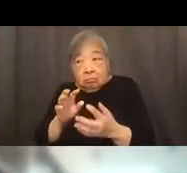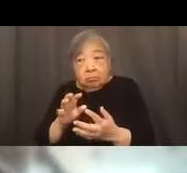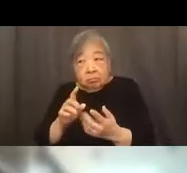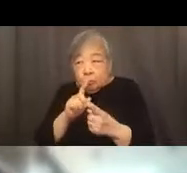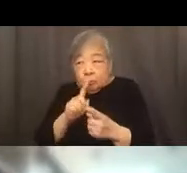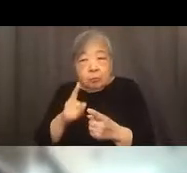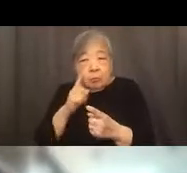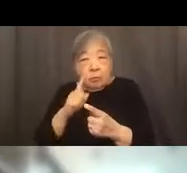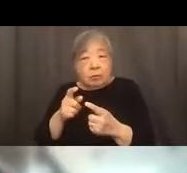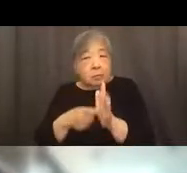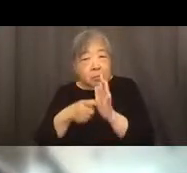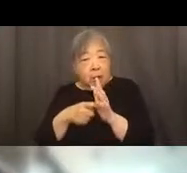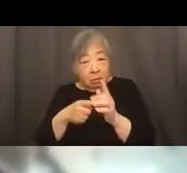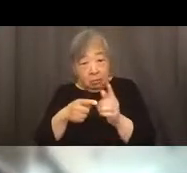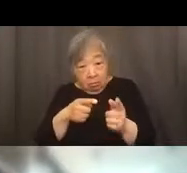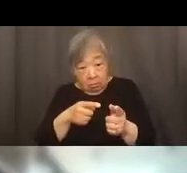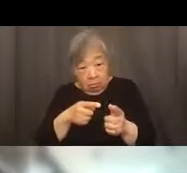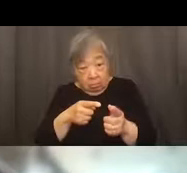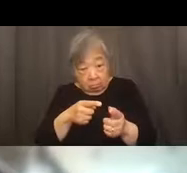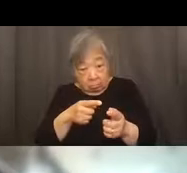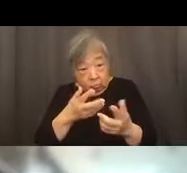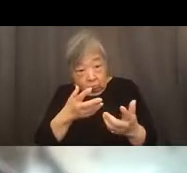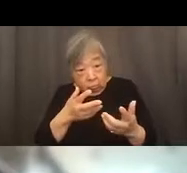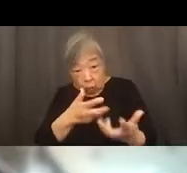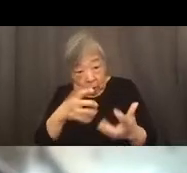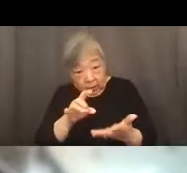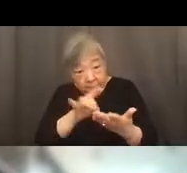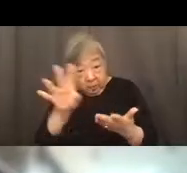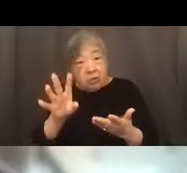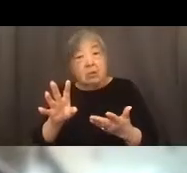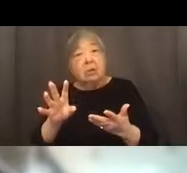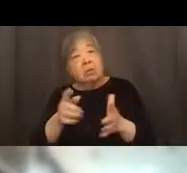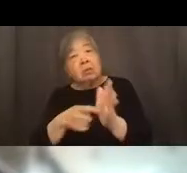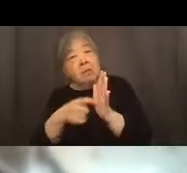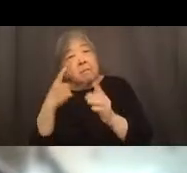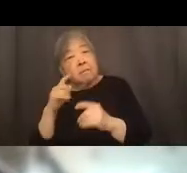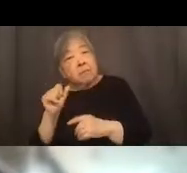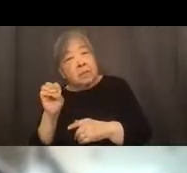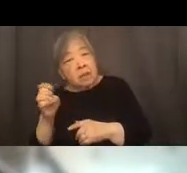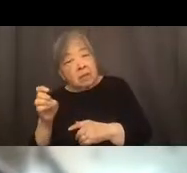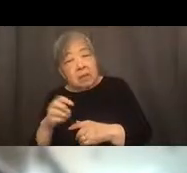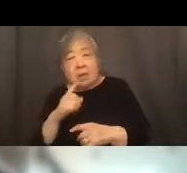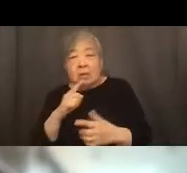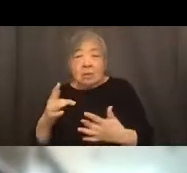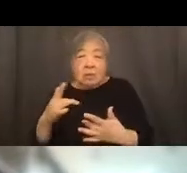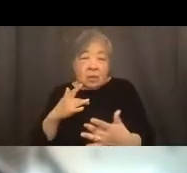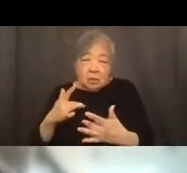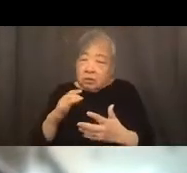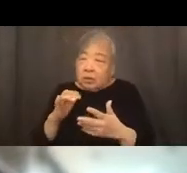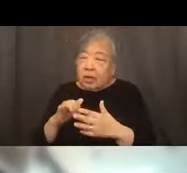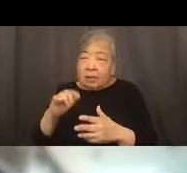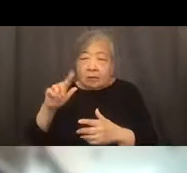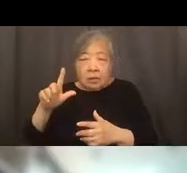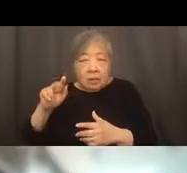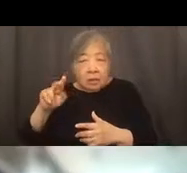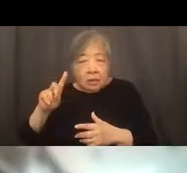lieu of staving off evictions. And of course, you know, there's a concern that unscrupulous landlords may take